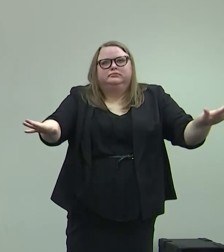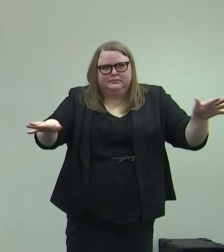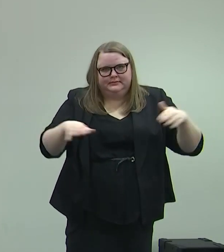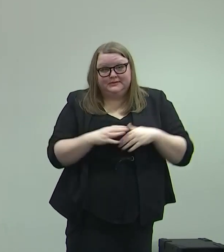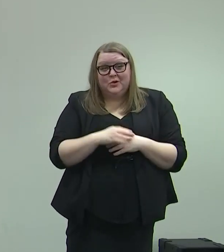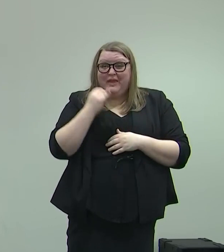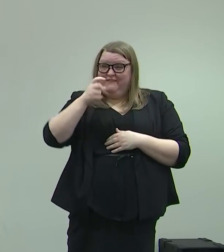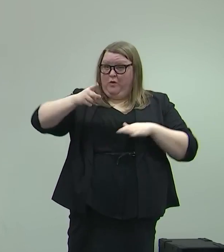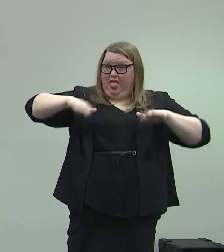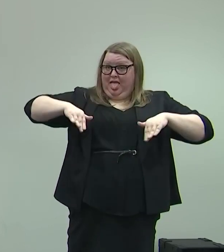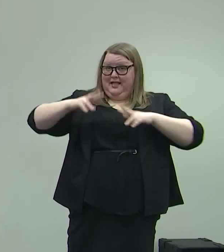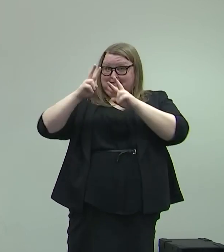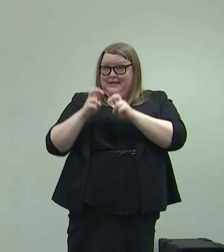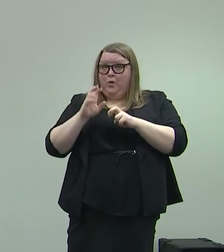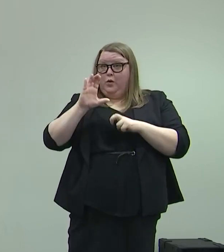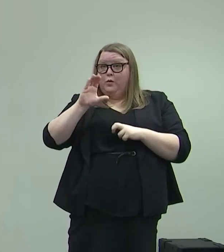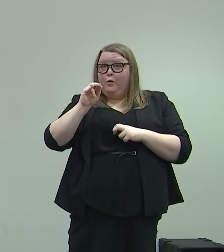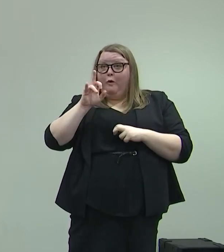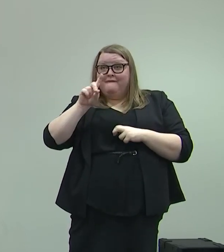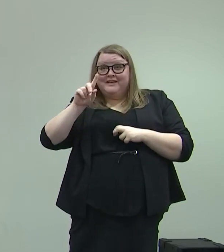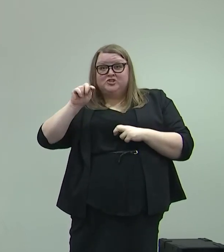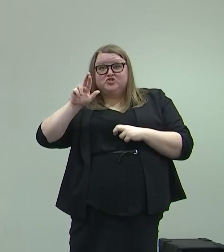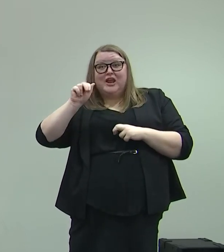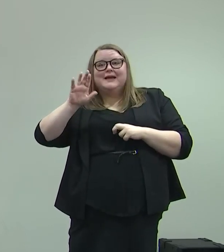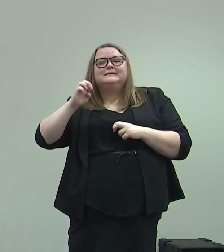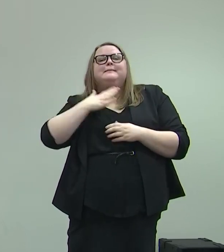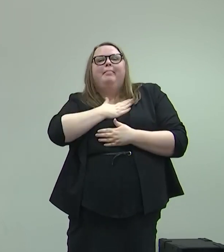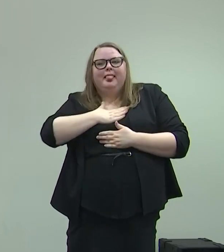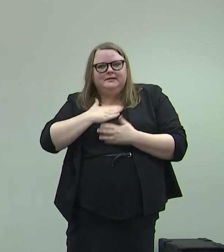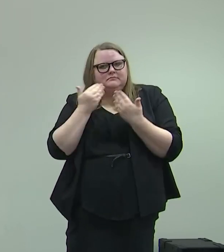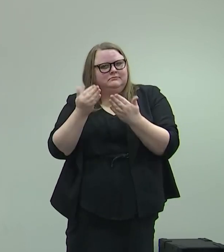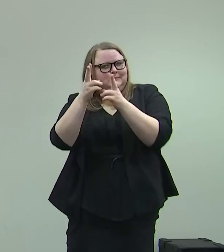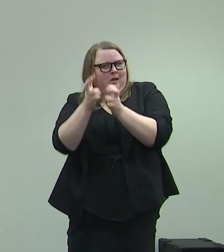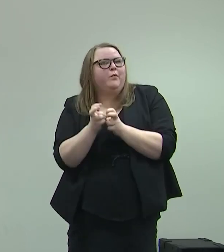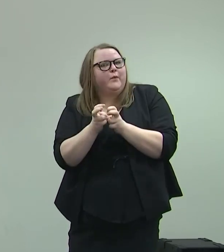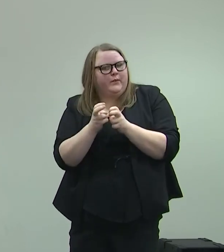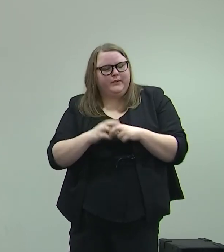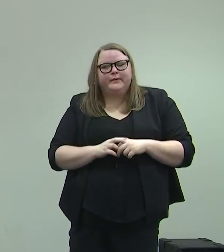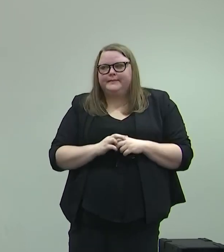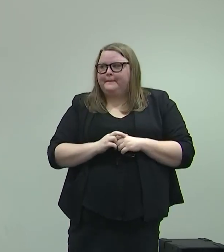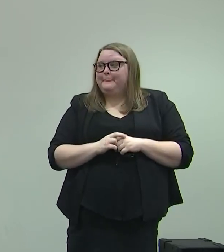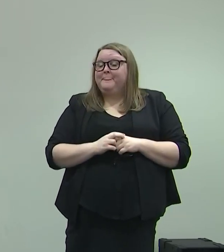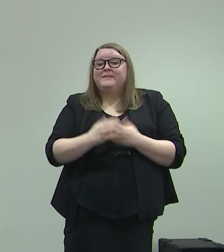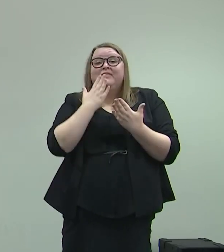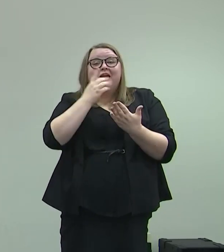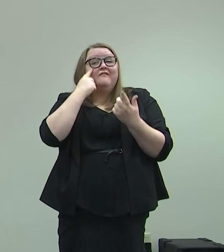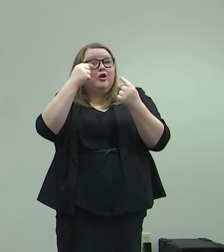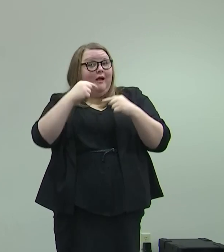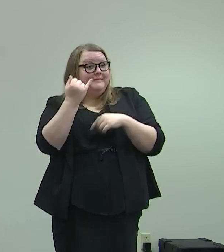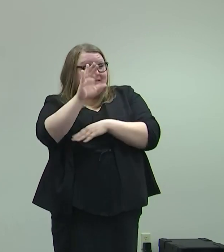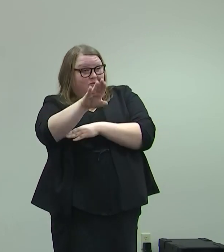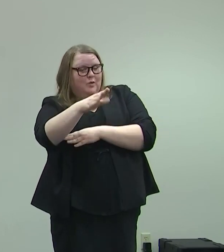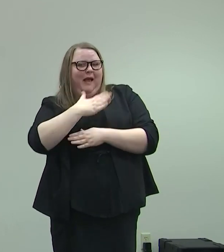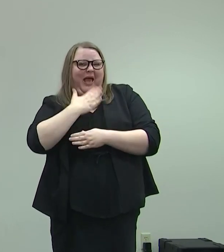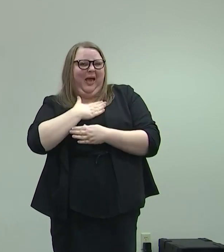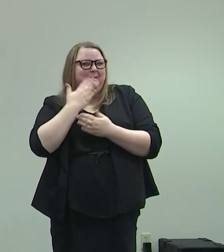Trace app, please get it put on your phone. Thank you for joining me this afternoon. I'd be happy to take some questions